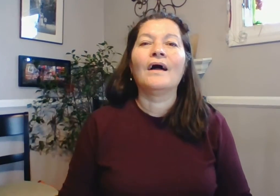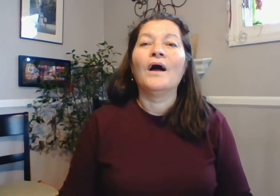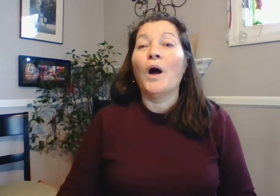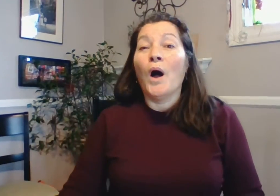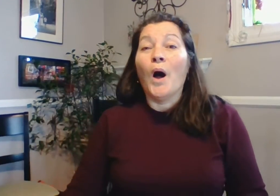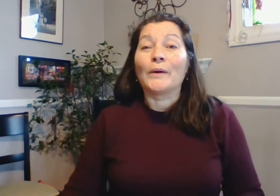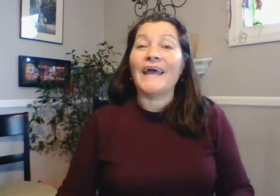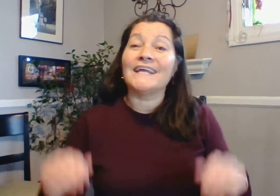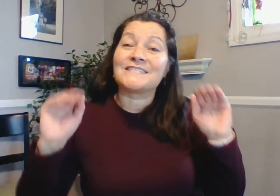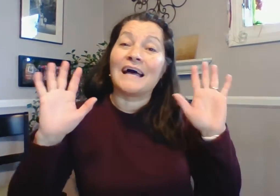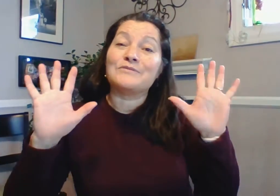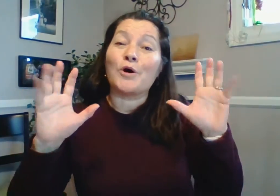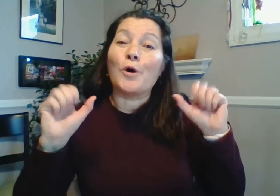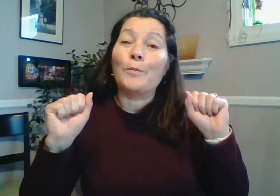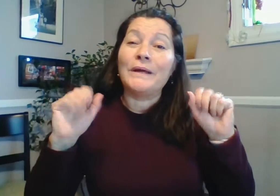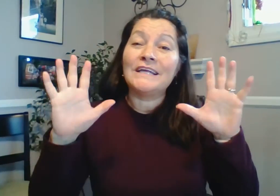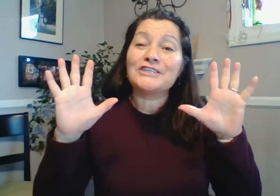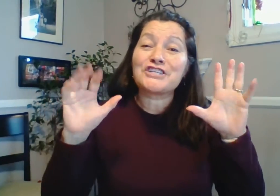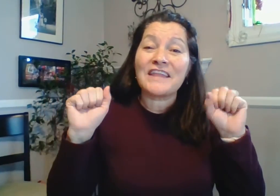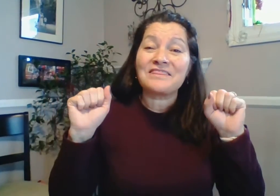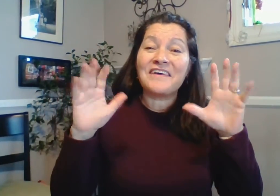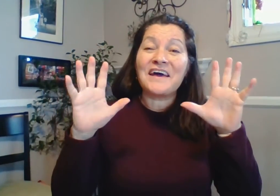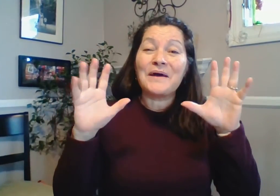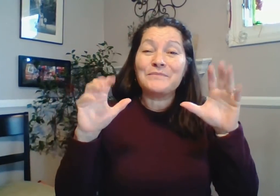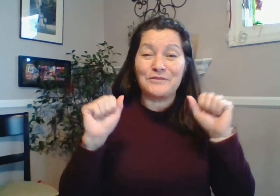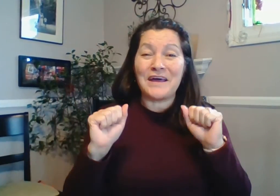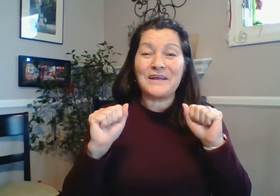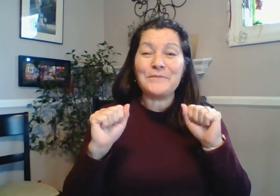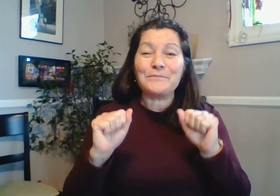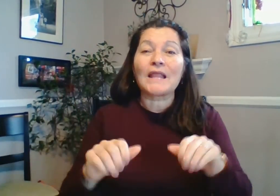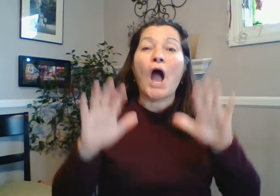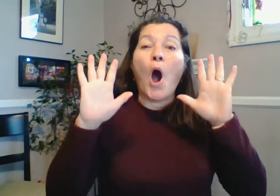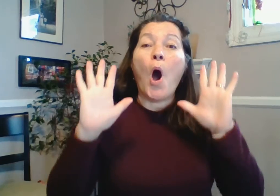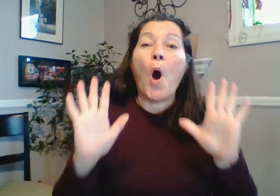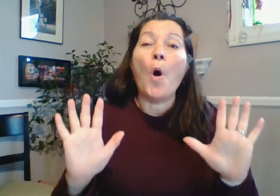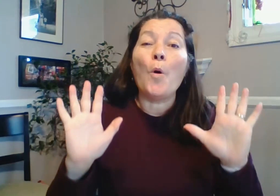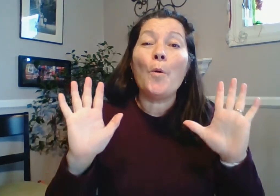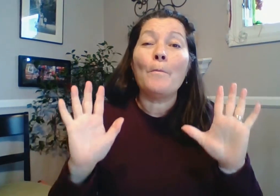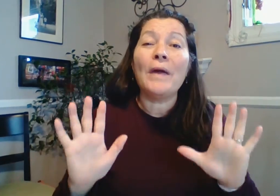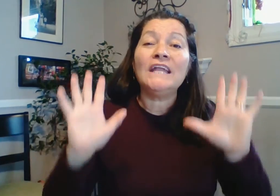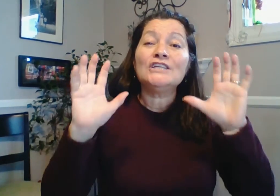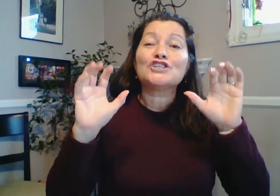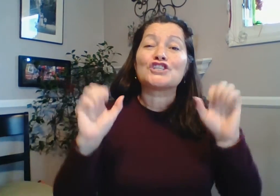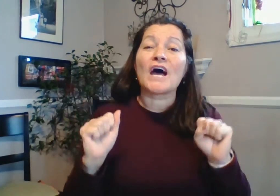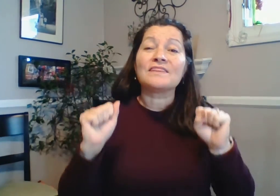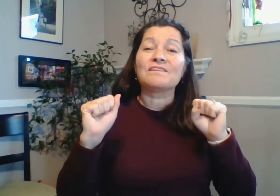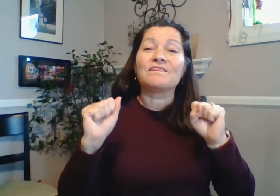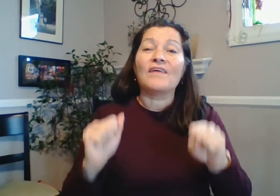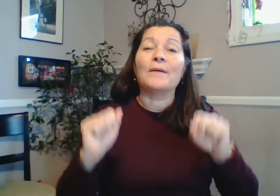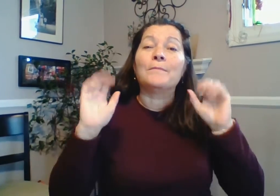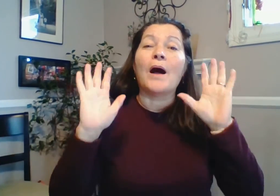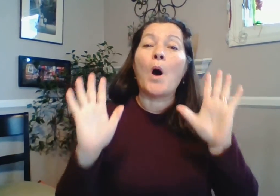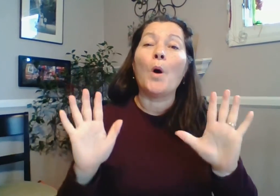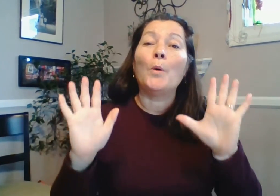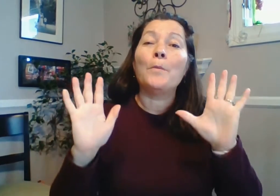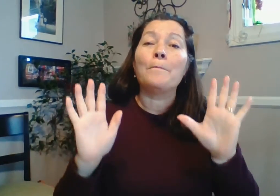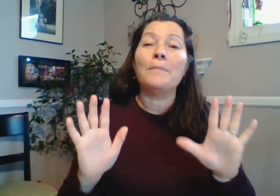Okay, it's time to open and shut them. You ready? Open, shut them, open,